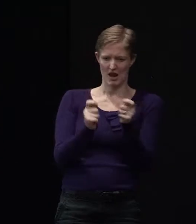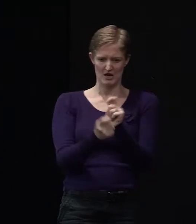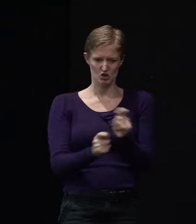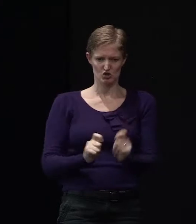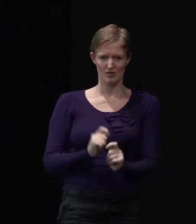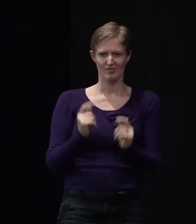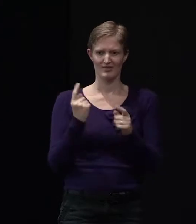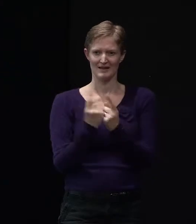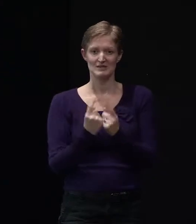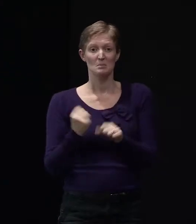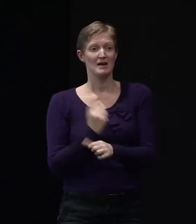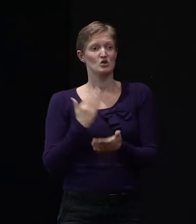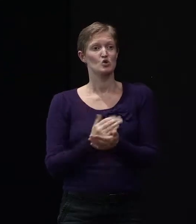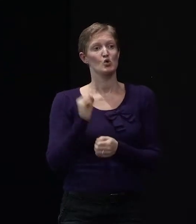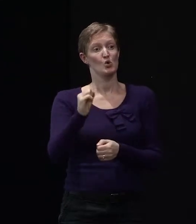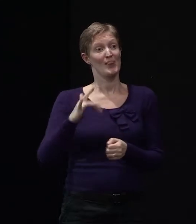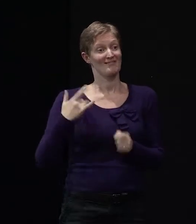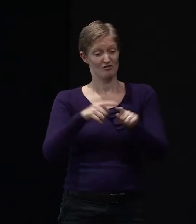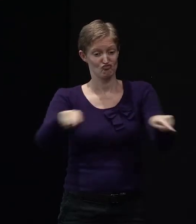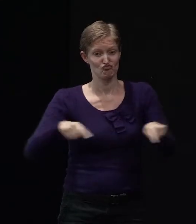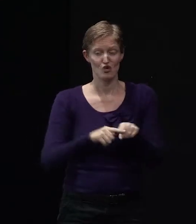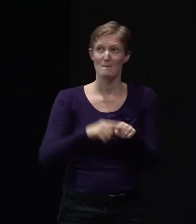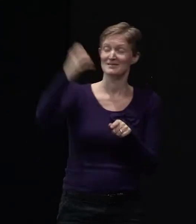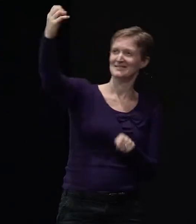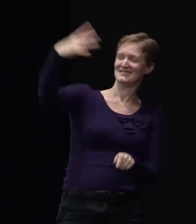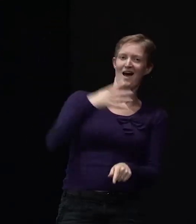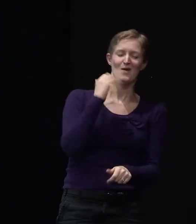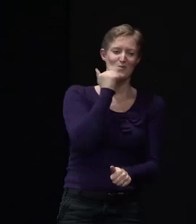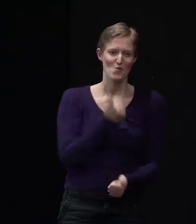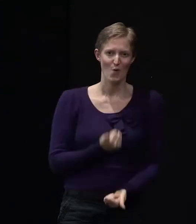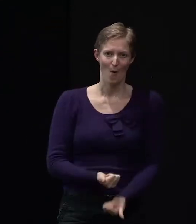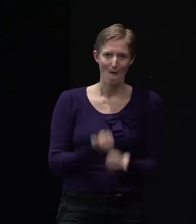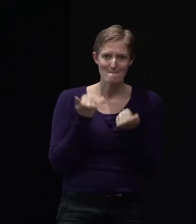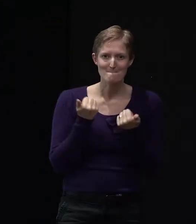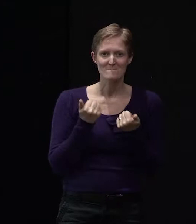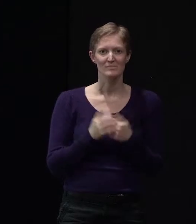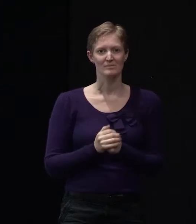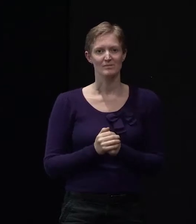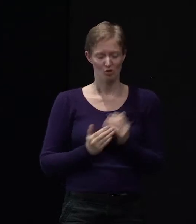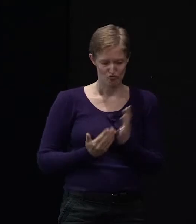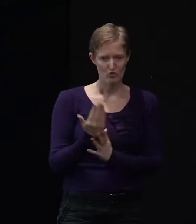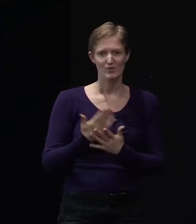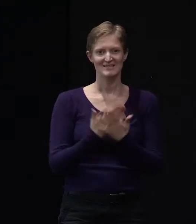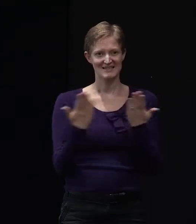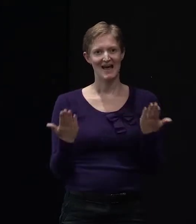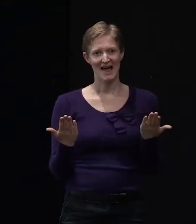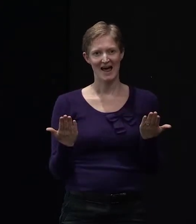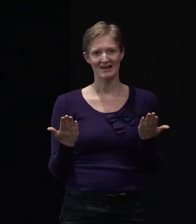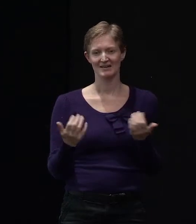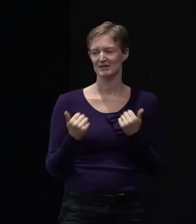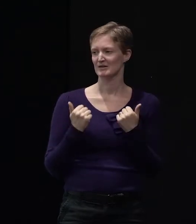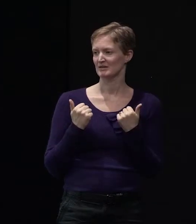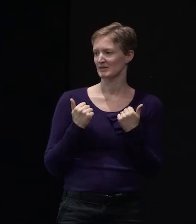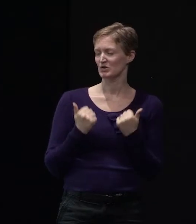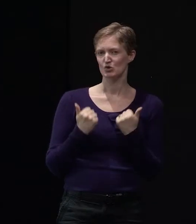so that you get living rooms that face the sun, that you get the sun coming in and warming the house up in the daytime. Good sort of